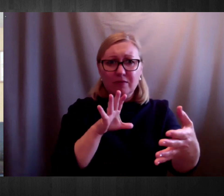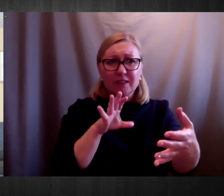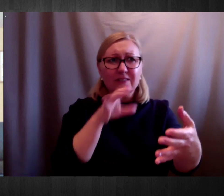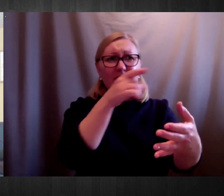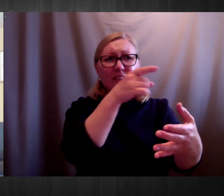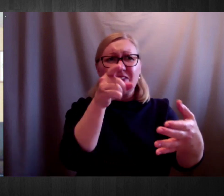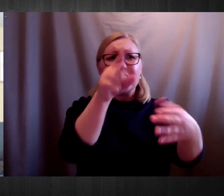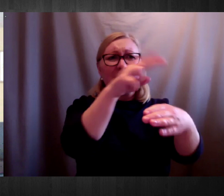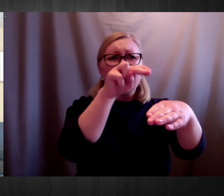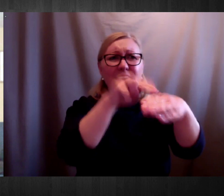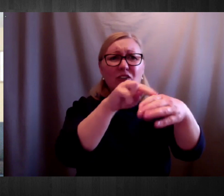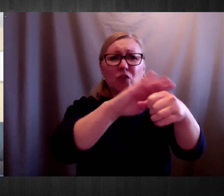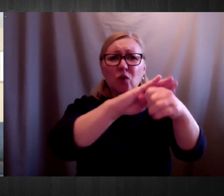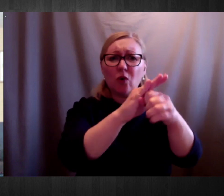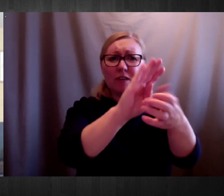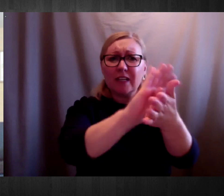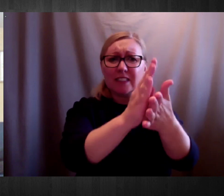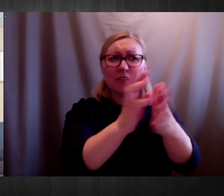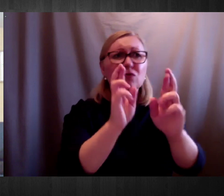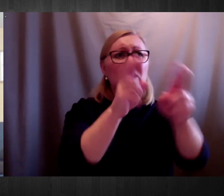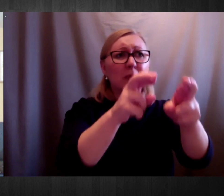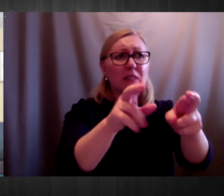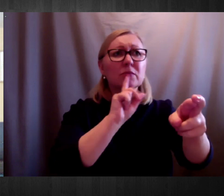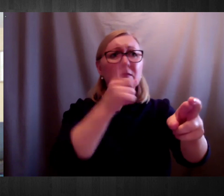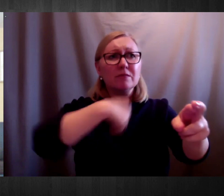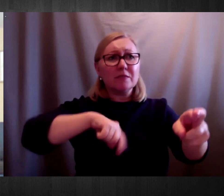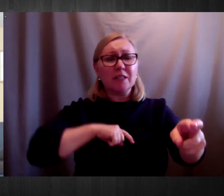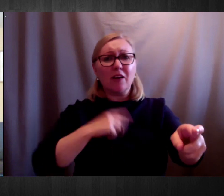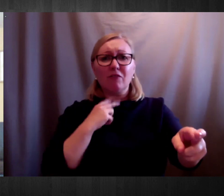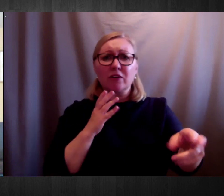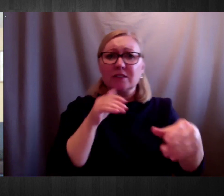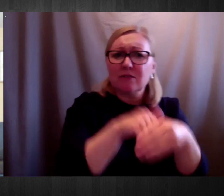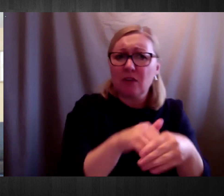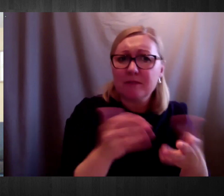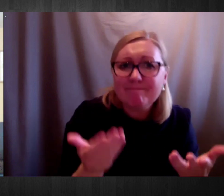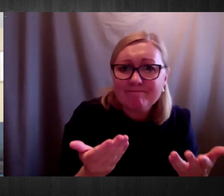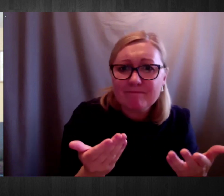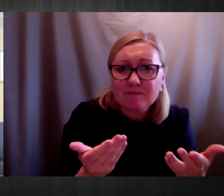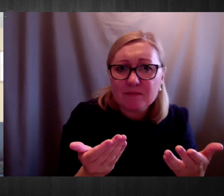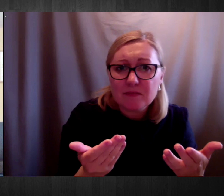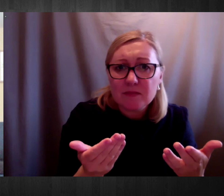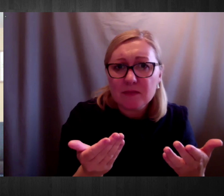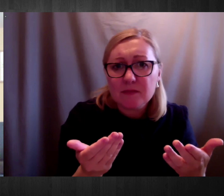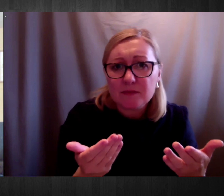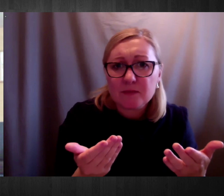I just wanted to say that a response in terms of COVID-19